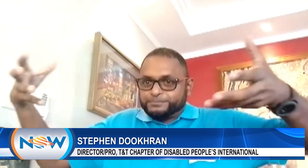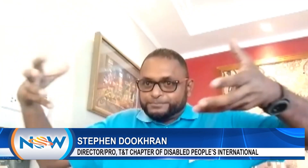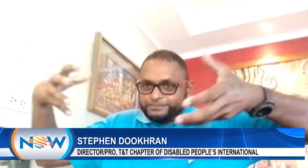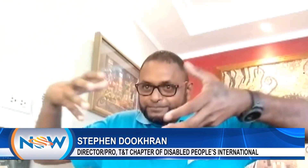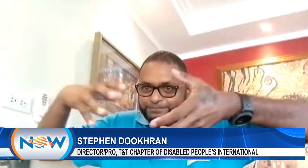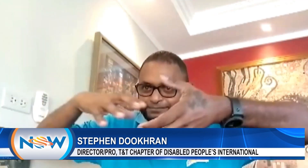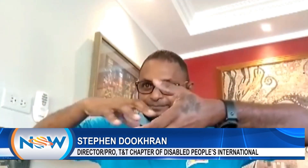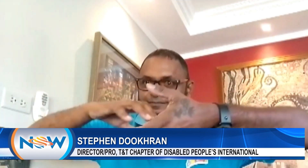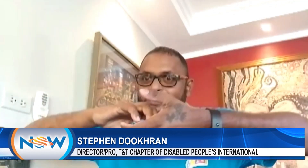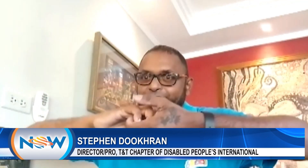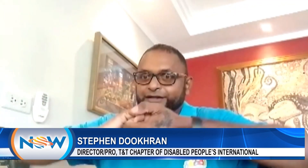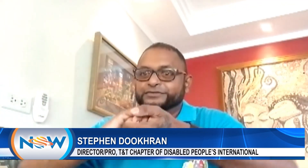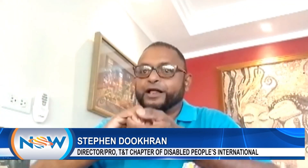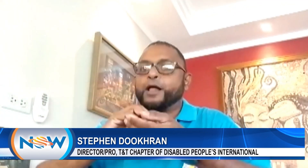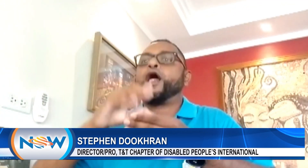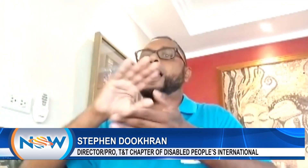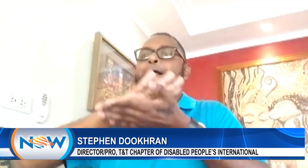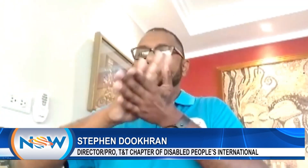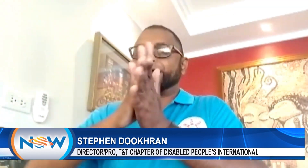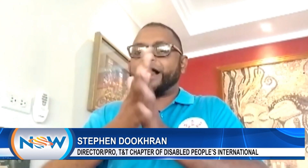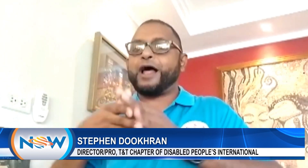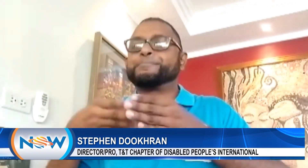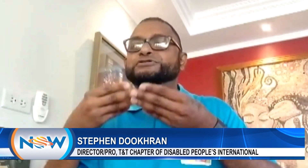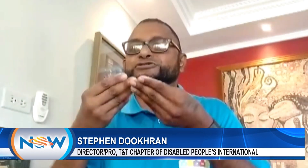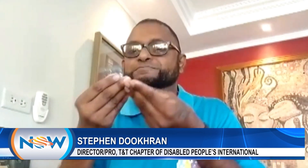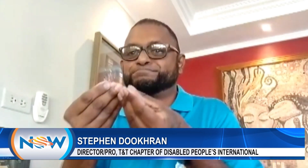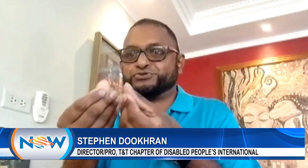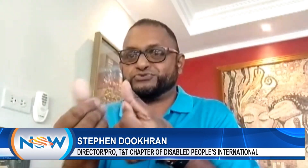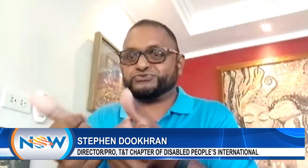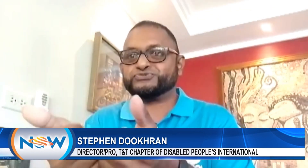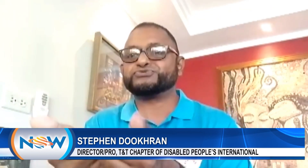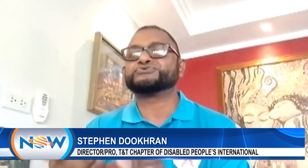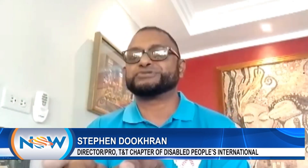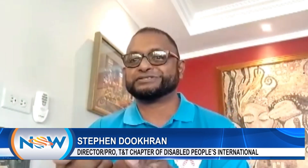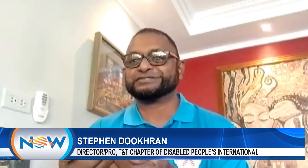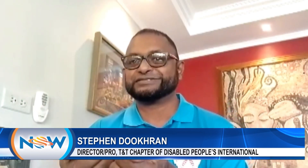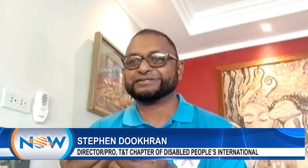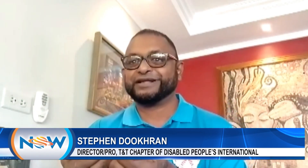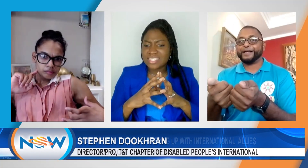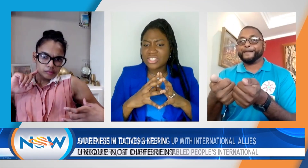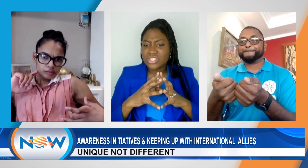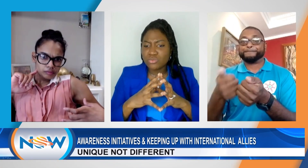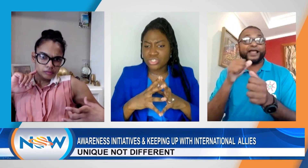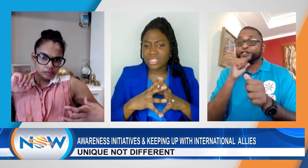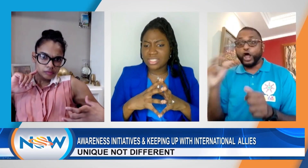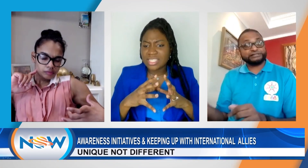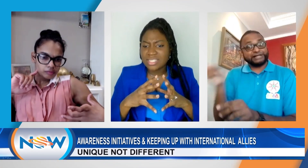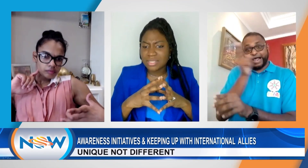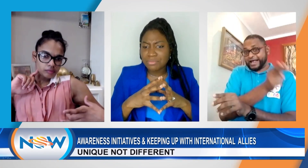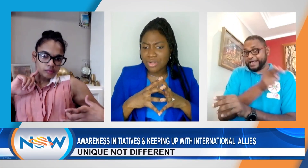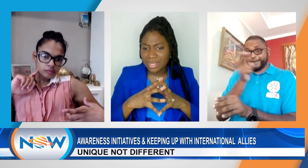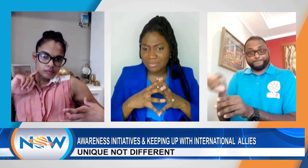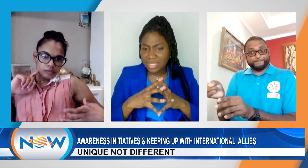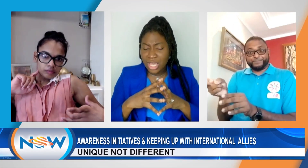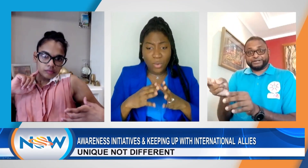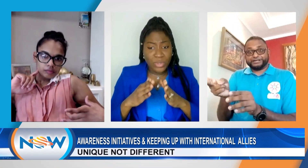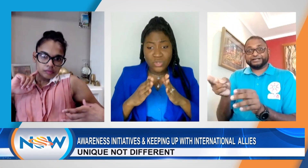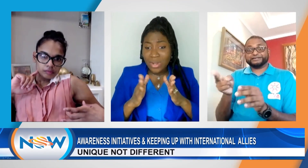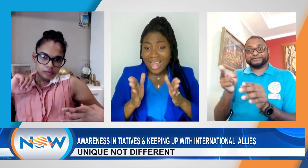and I put that together, and I was able to notice how we could find certain solutions and certain problems. We don't